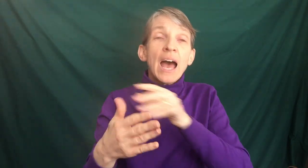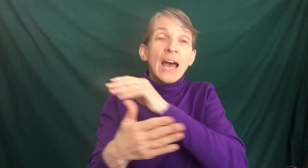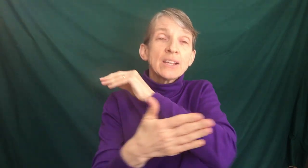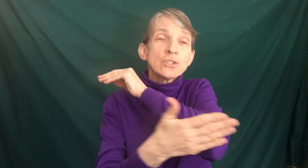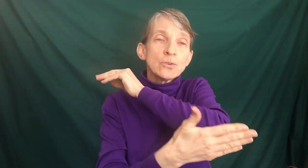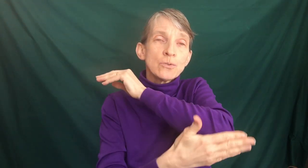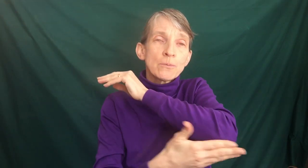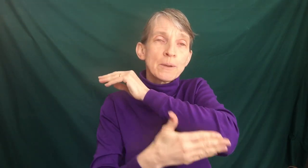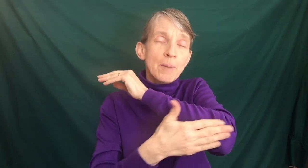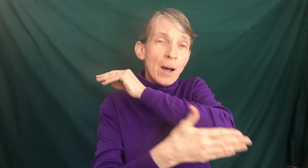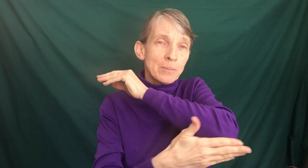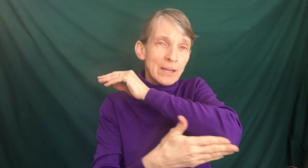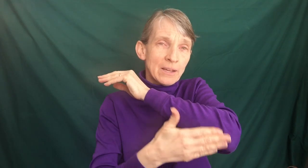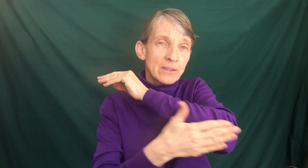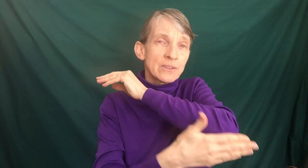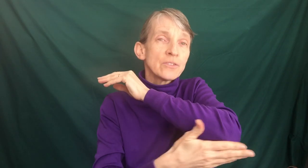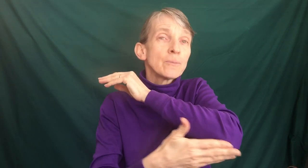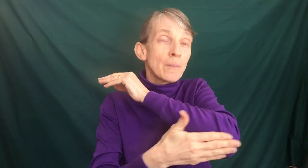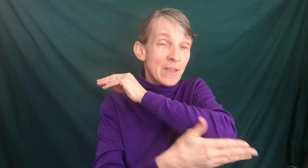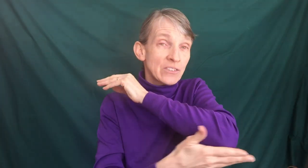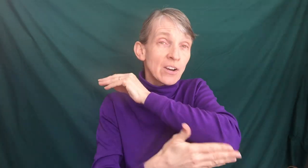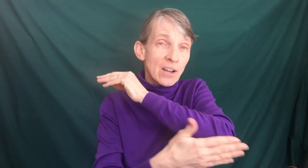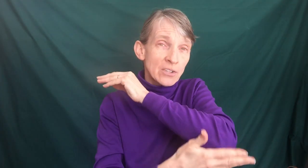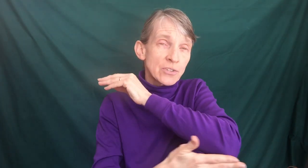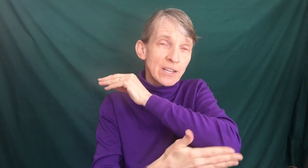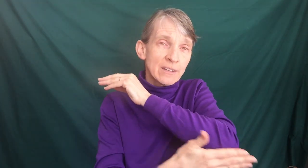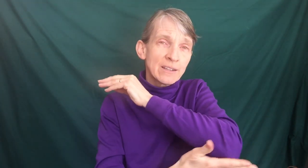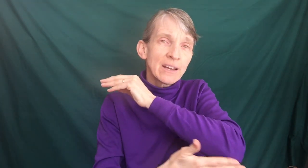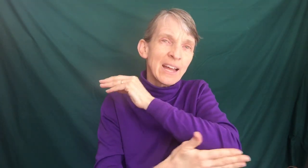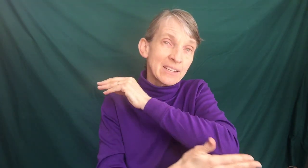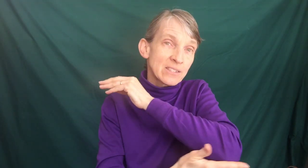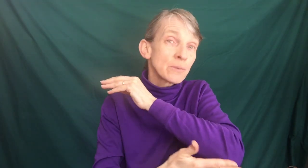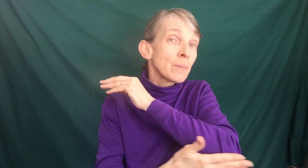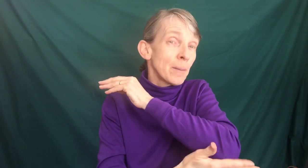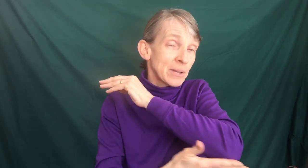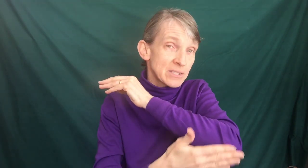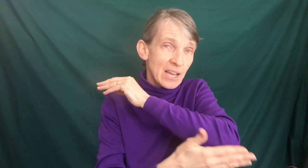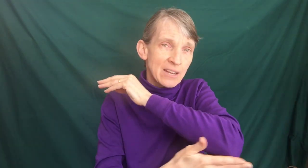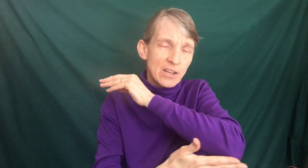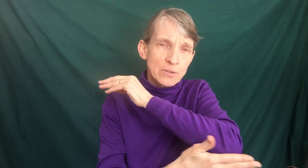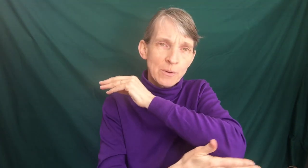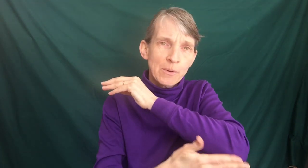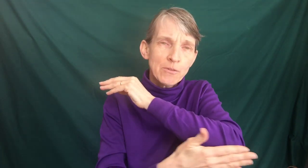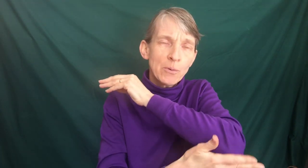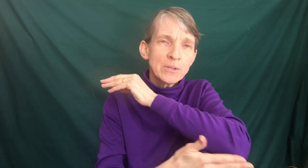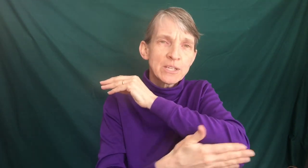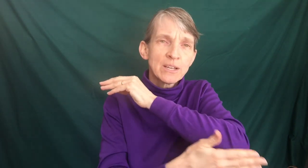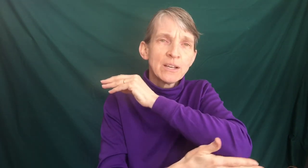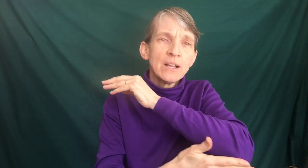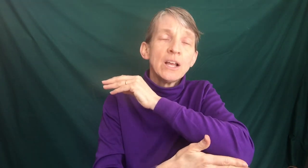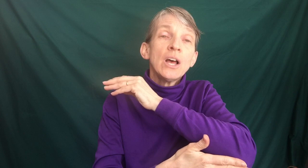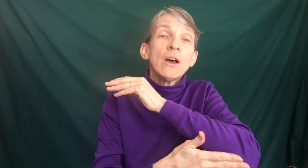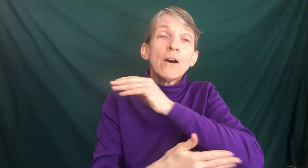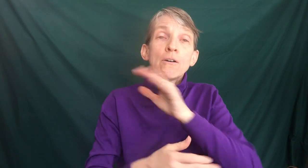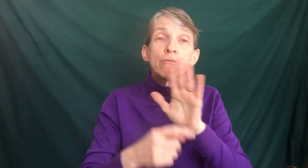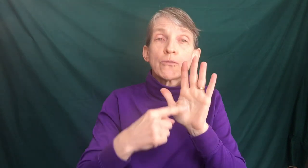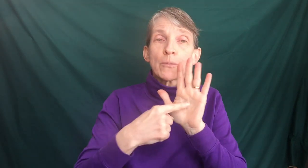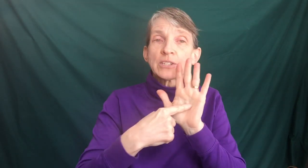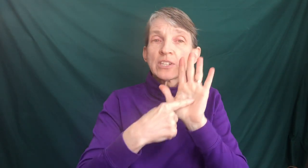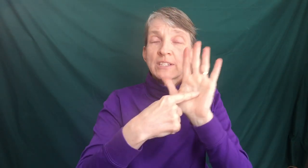And to the Republic. So remember, that's our country. And the Republic is a kind of country where we vote for which it